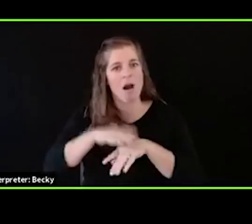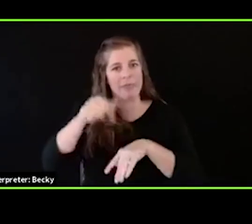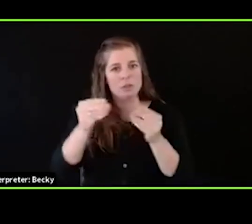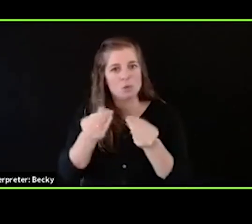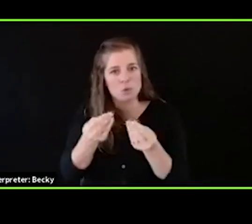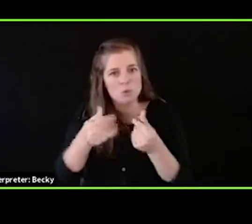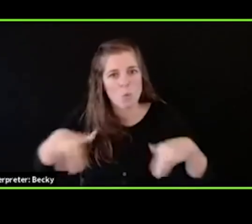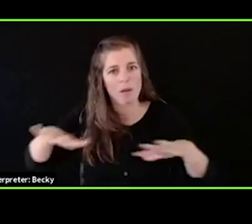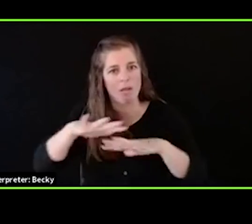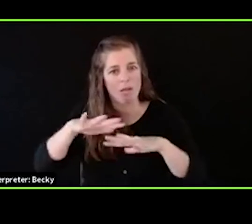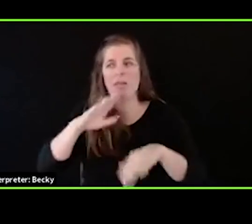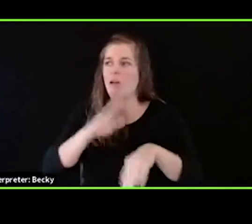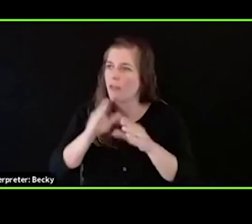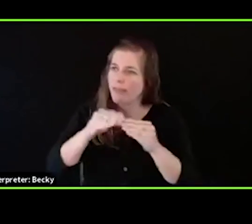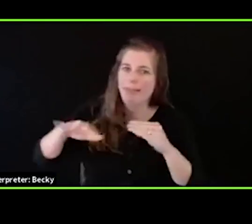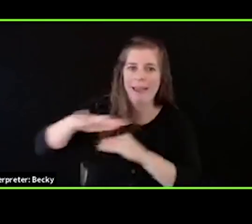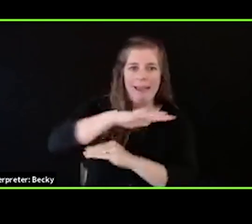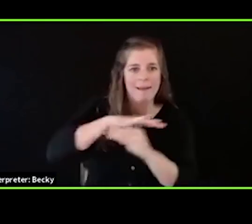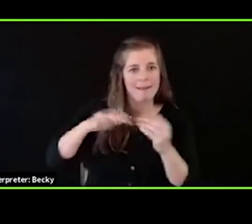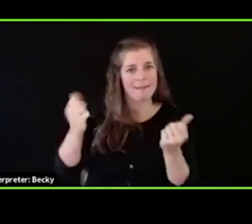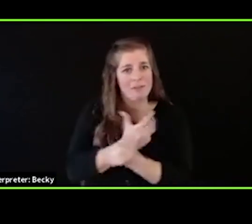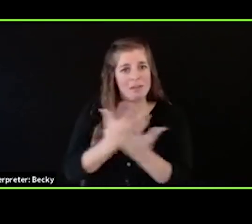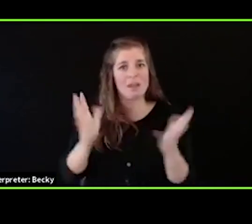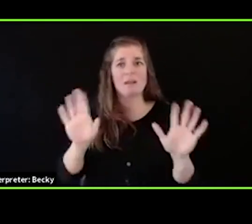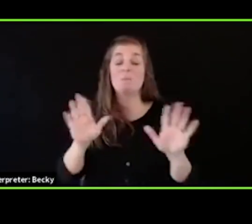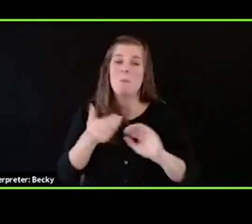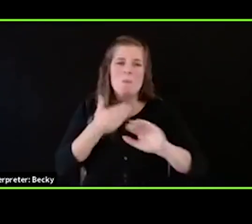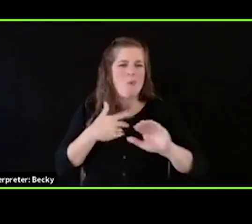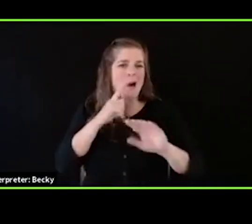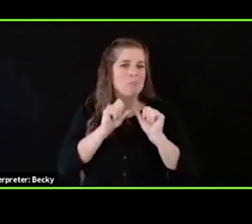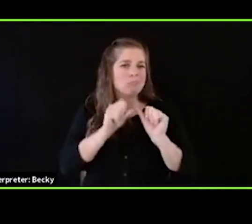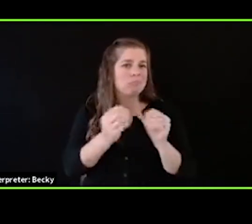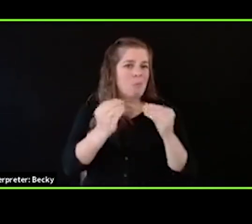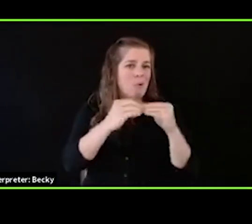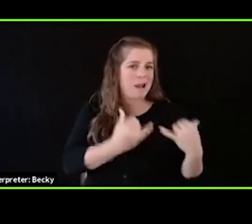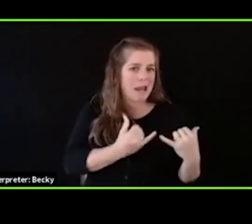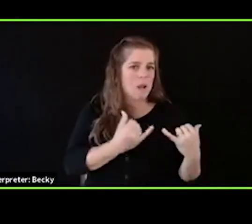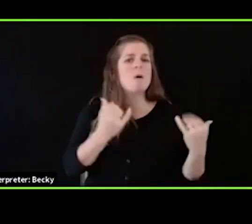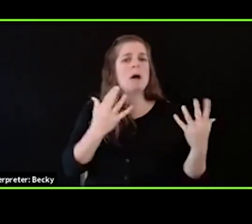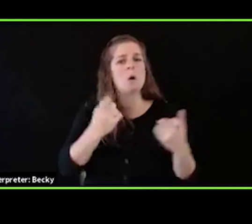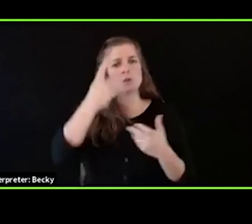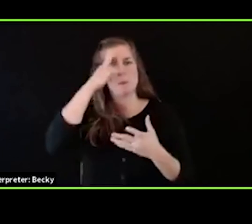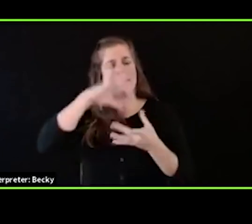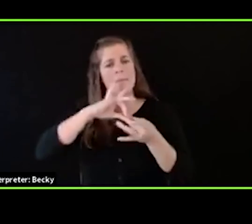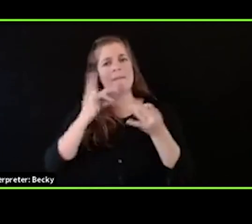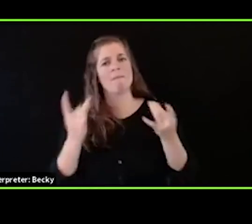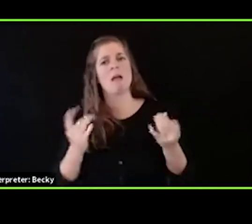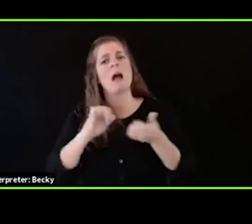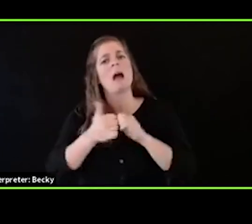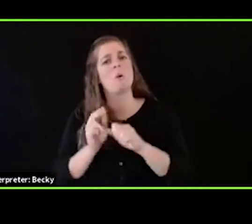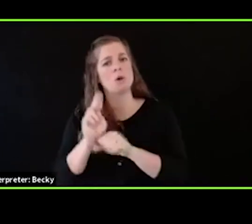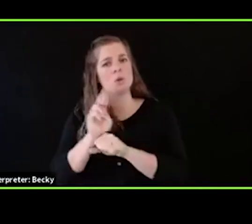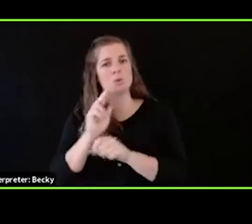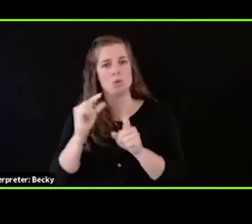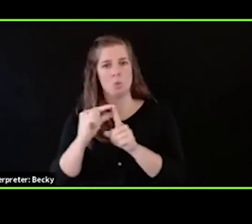we occupy. And before I keep going, I want to just be mindful of the way in which I use the word our